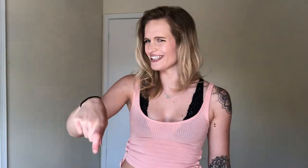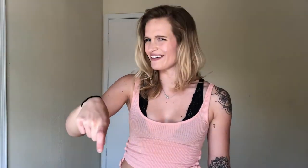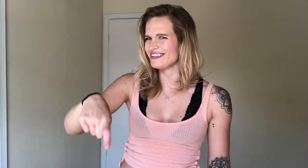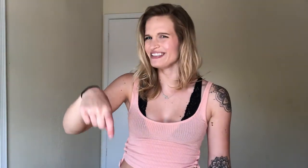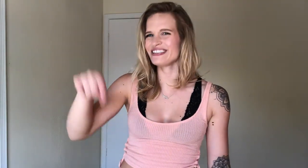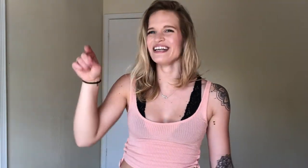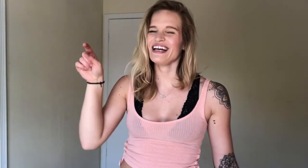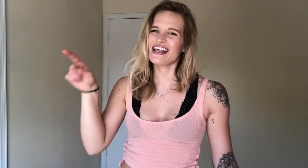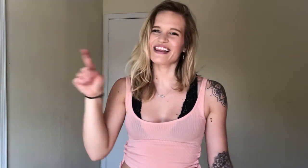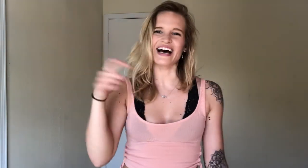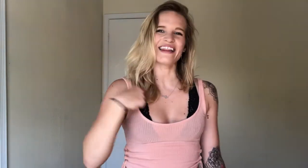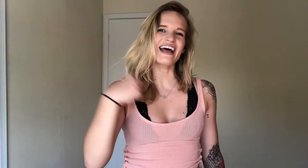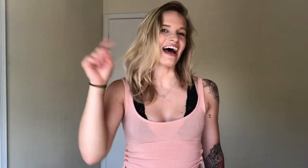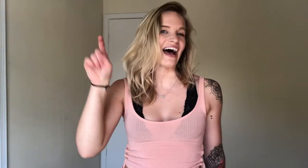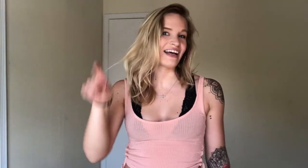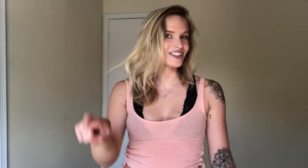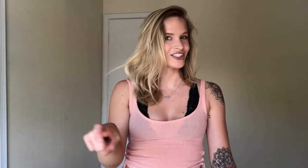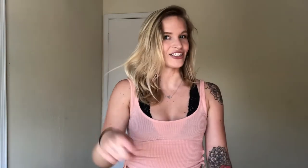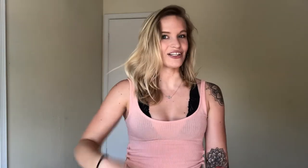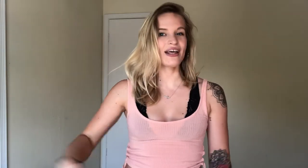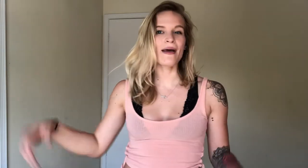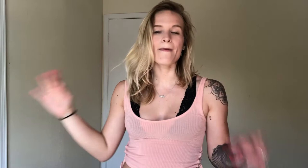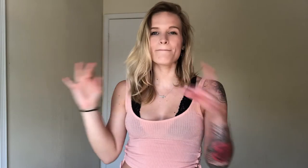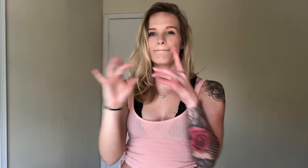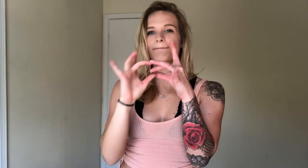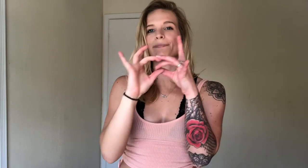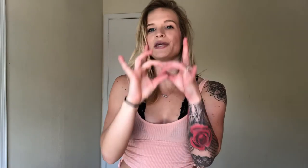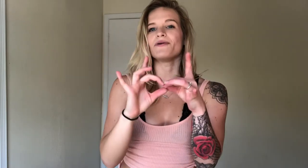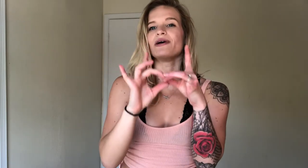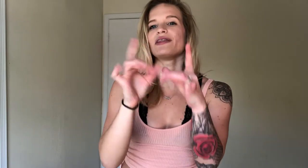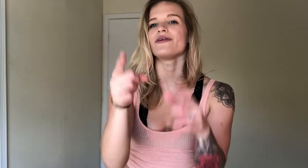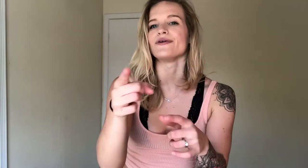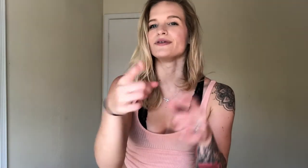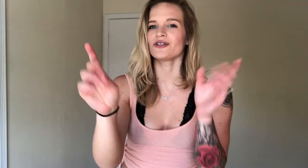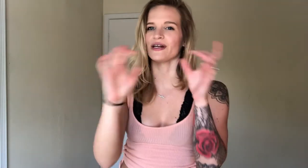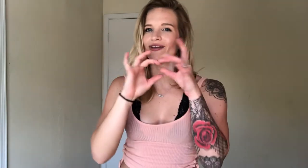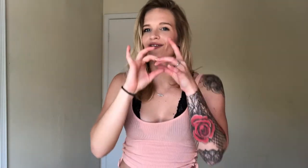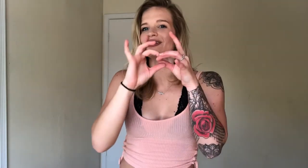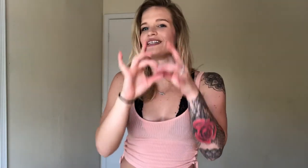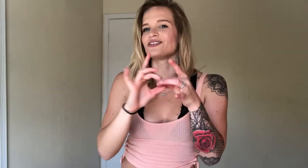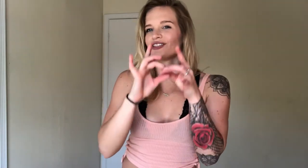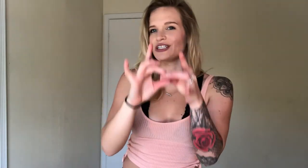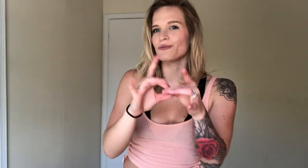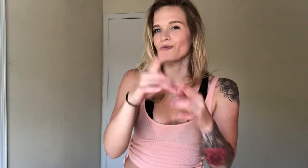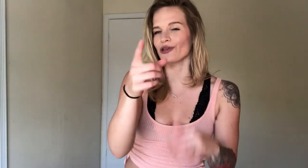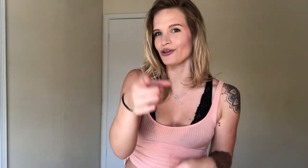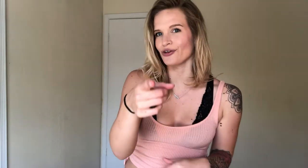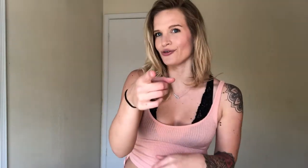down. Thought that I should. Be with you. So another relationship with you.